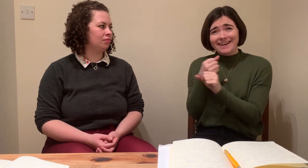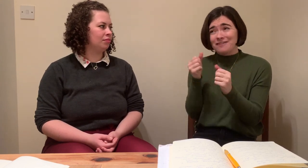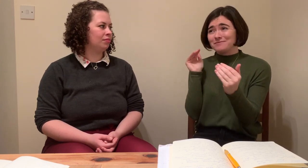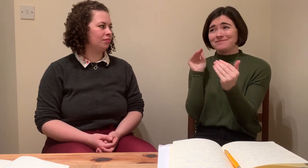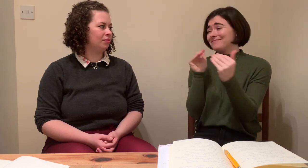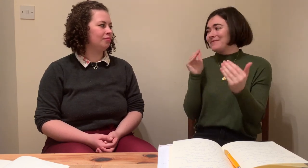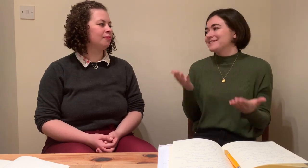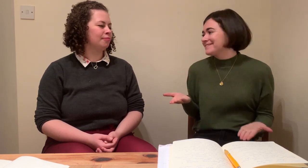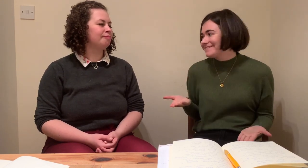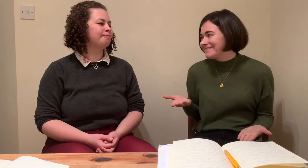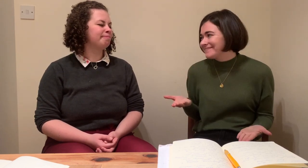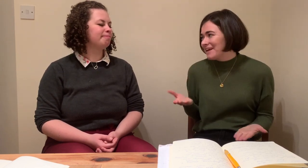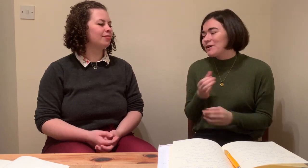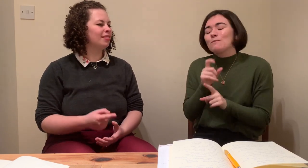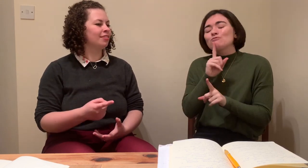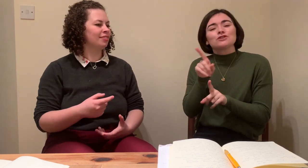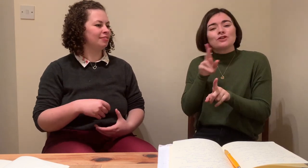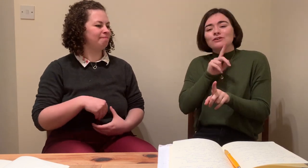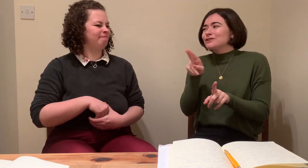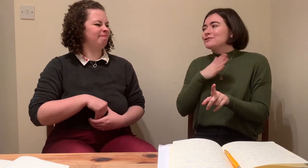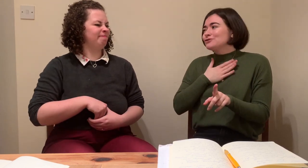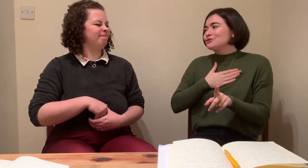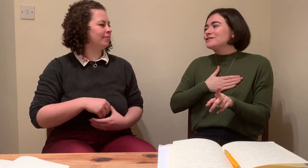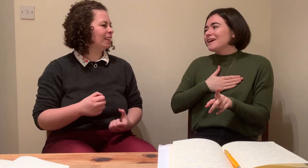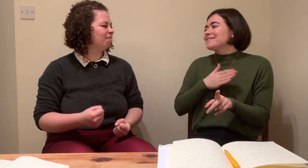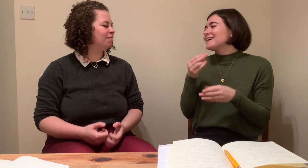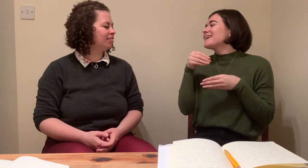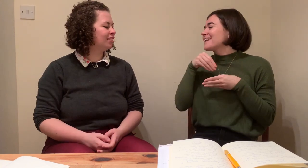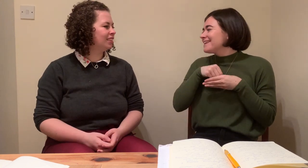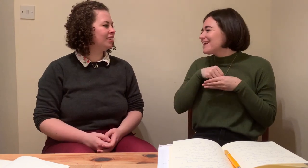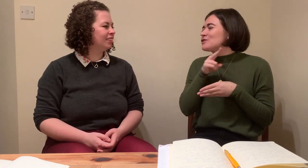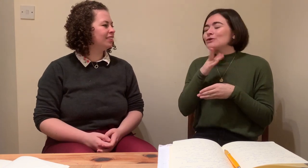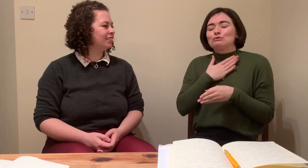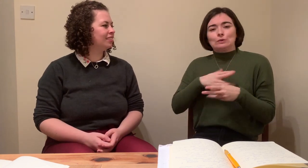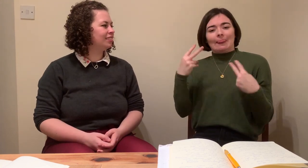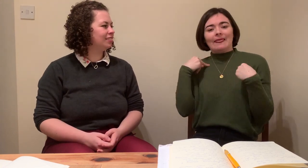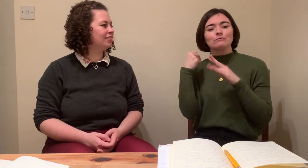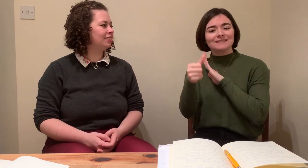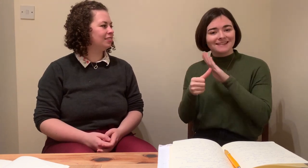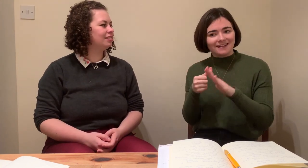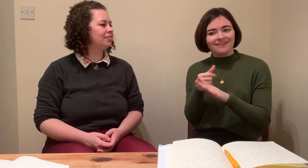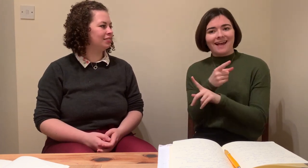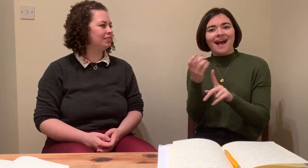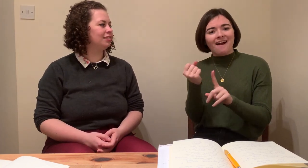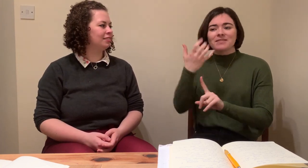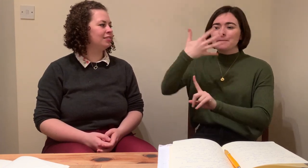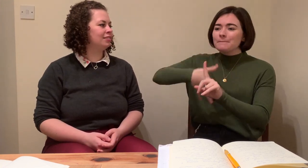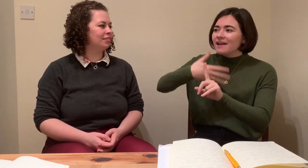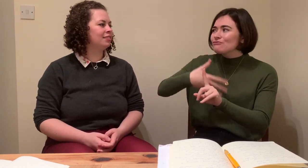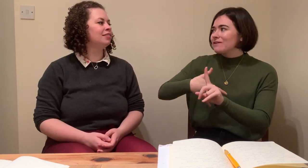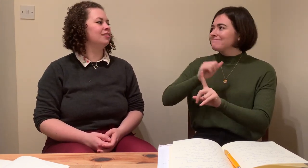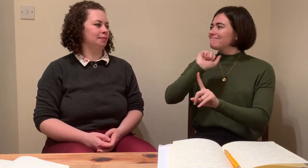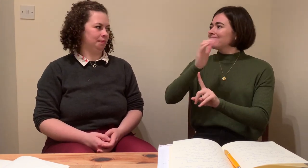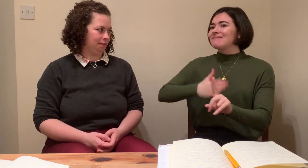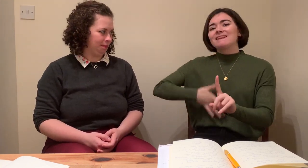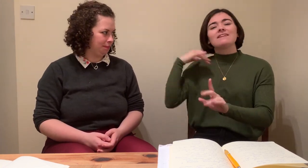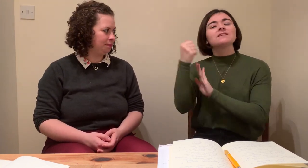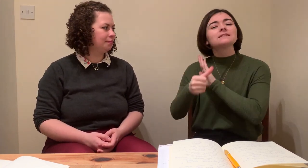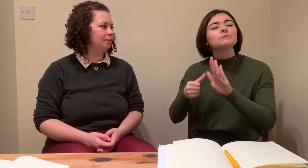access to that experience, but that experience is needed to make sure something is interpreted as clearly as possible. Really, would be impossible for me to